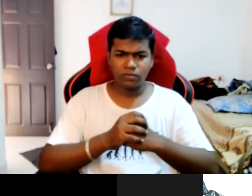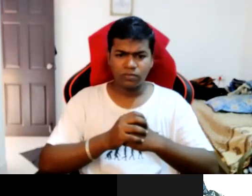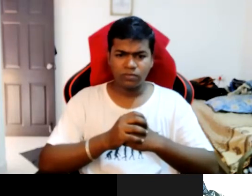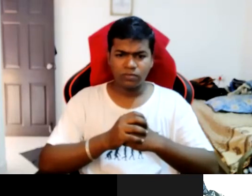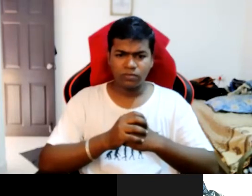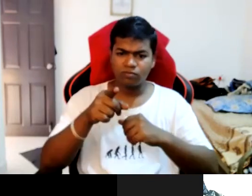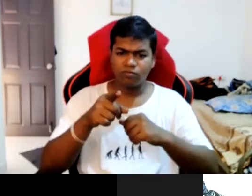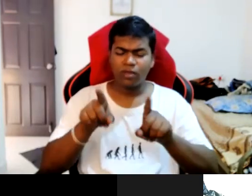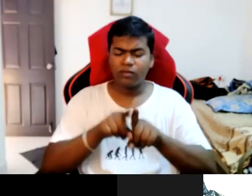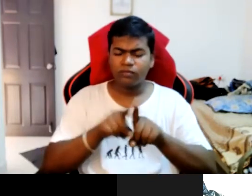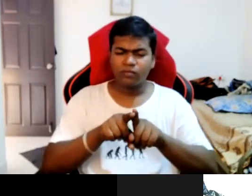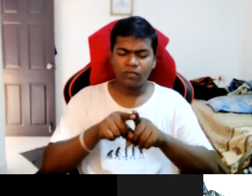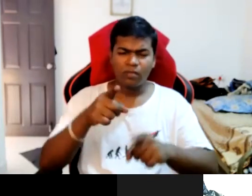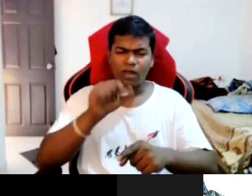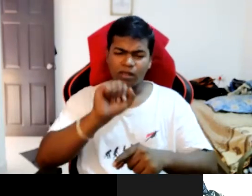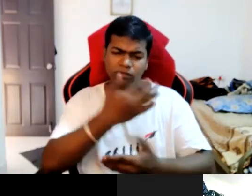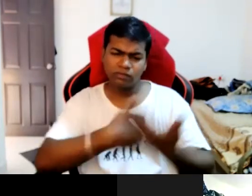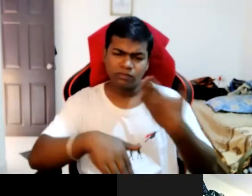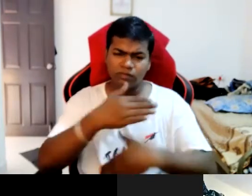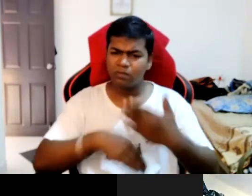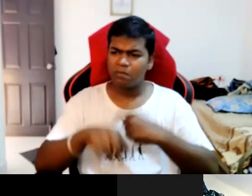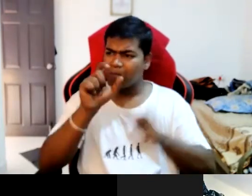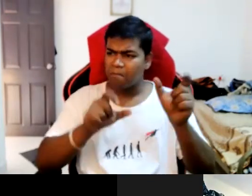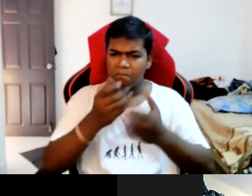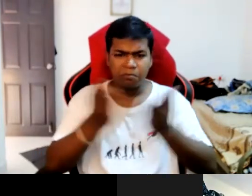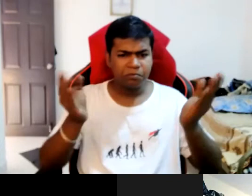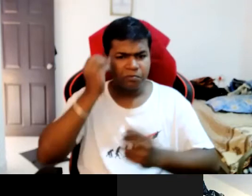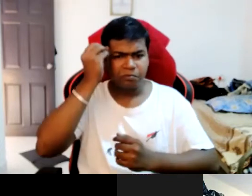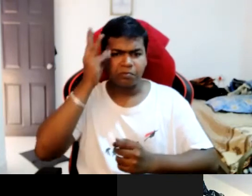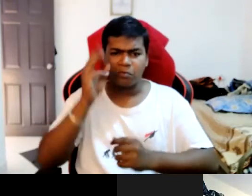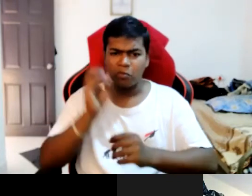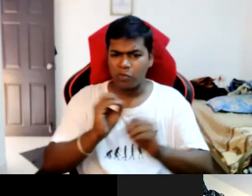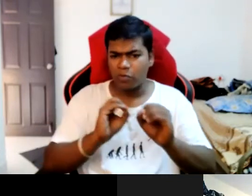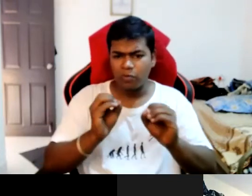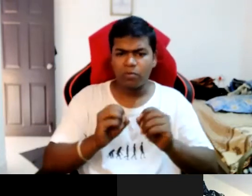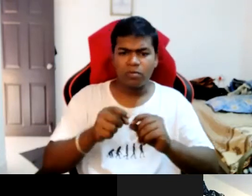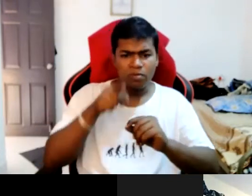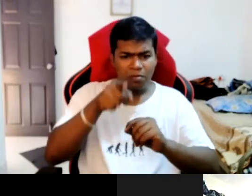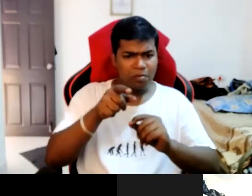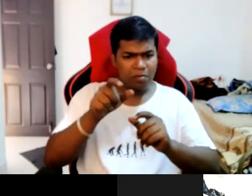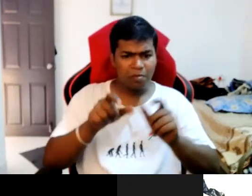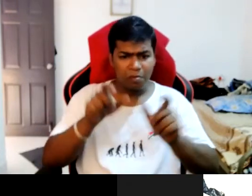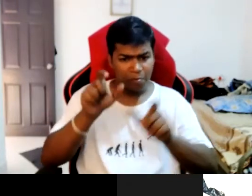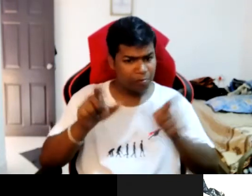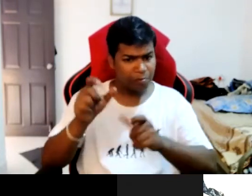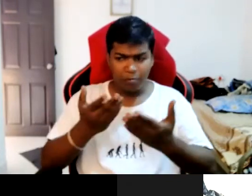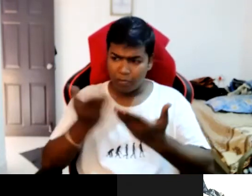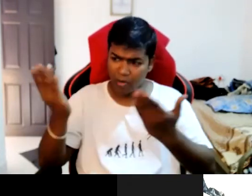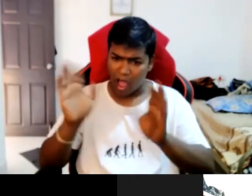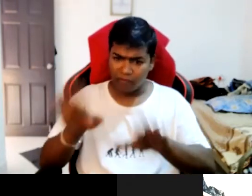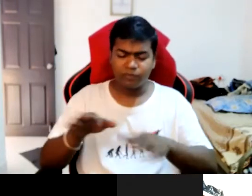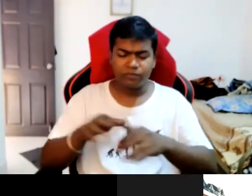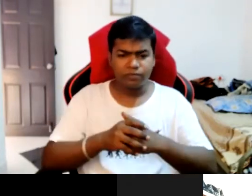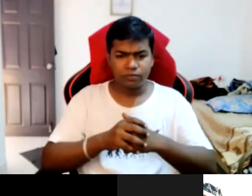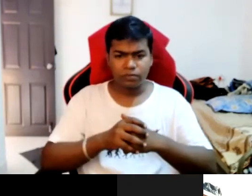what exactly are the problems with people having this kind of disability. And second that you told